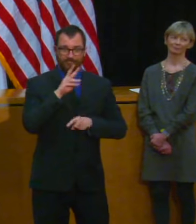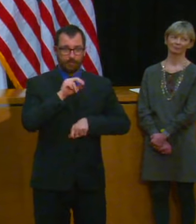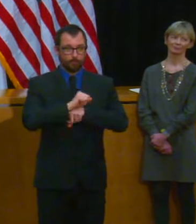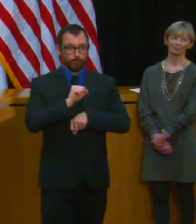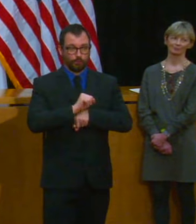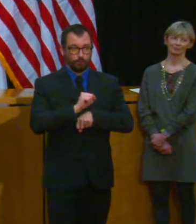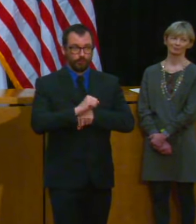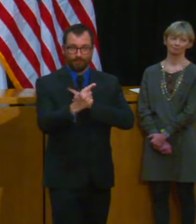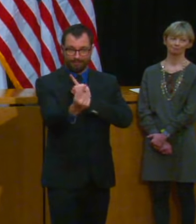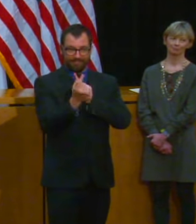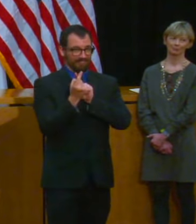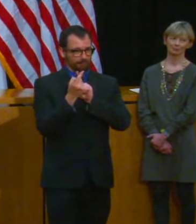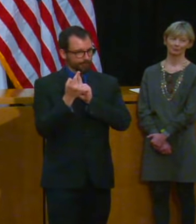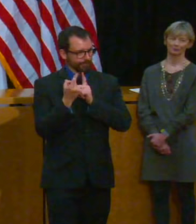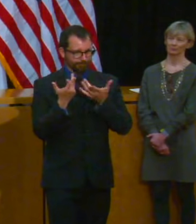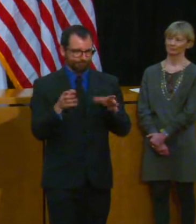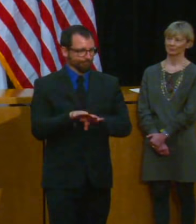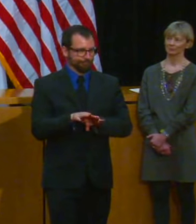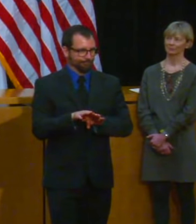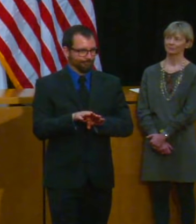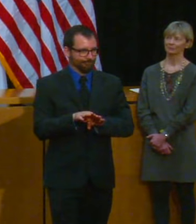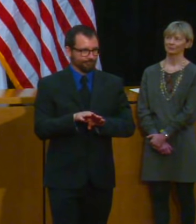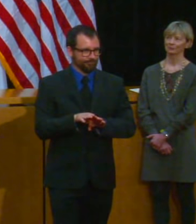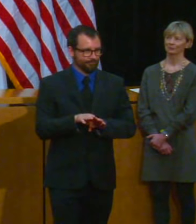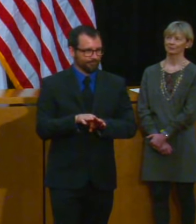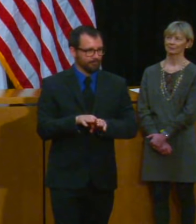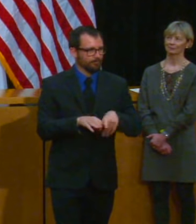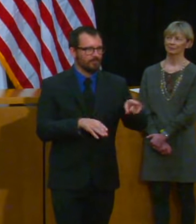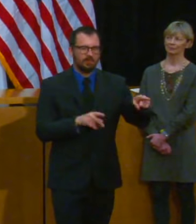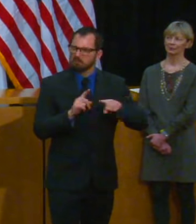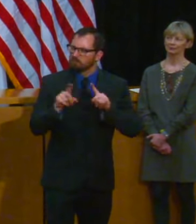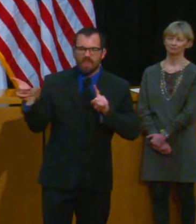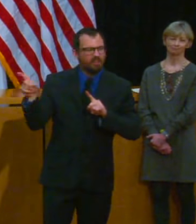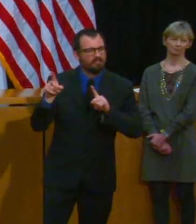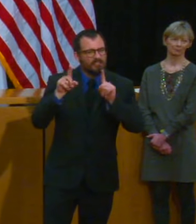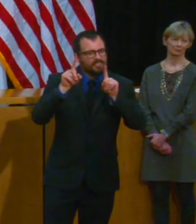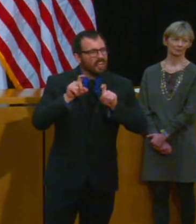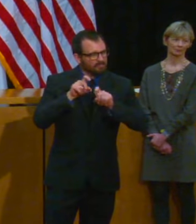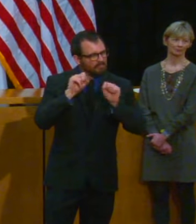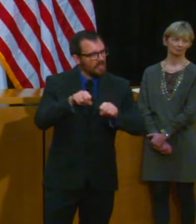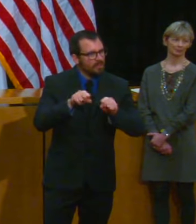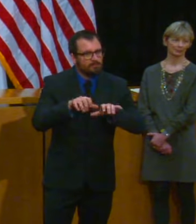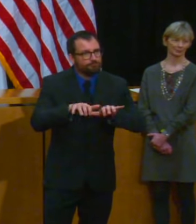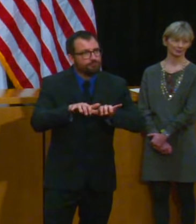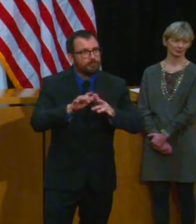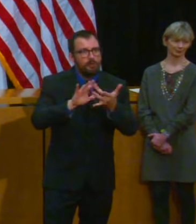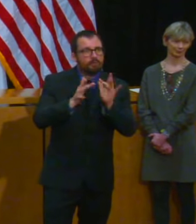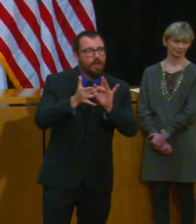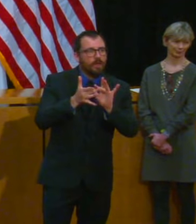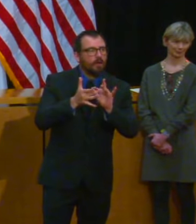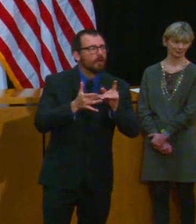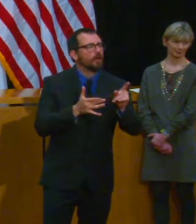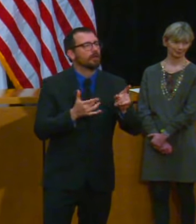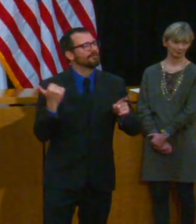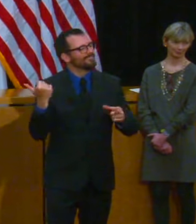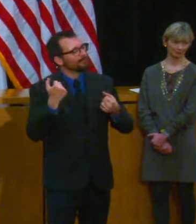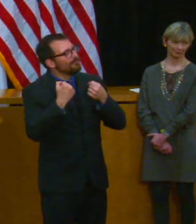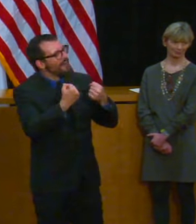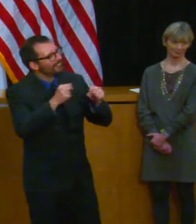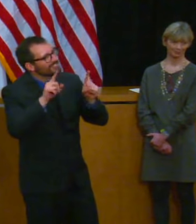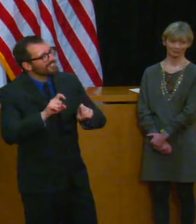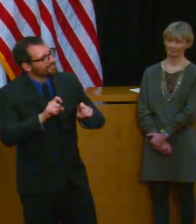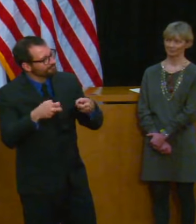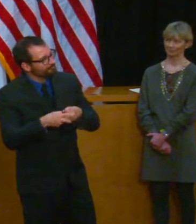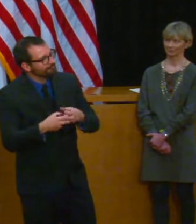way to do that that's going to be safe But is going apply I know, but the driving test is not Well the driving test, but for the learners